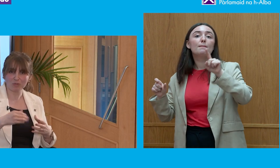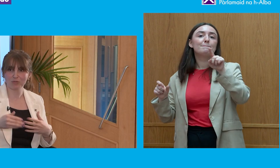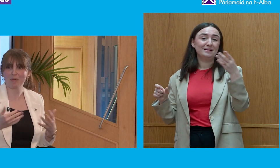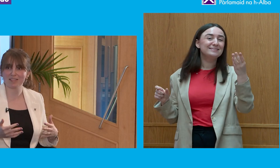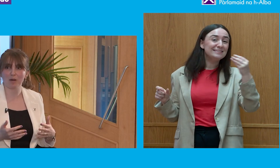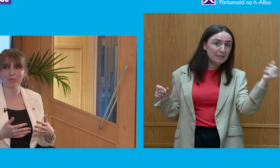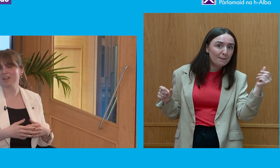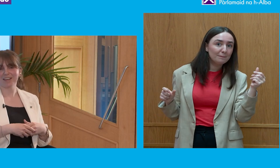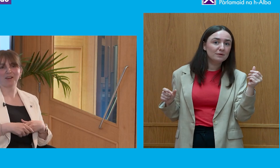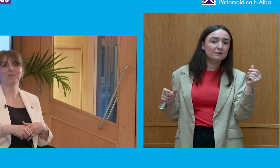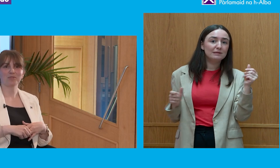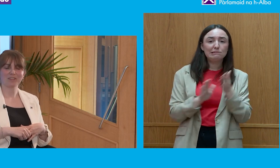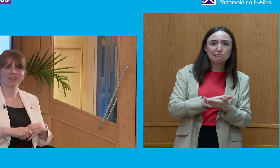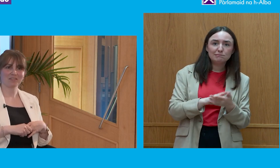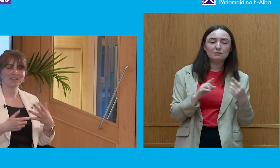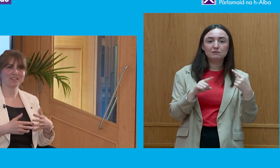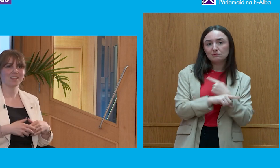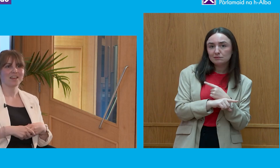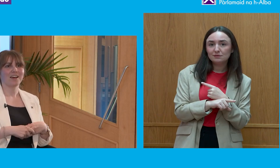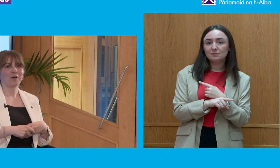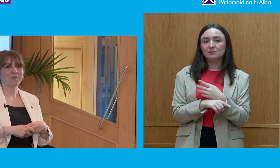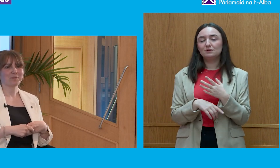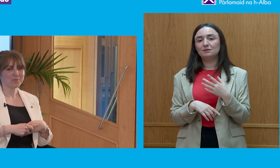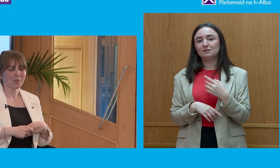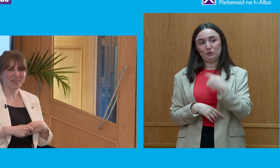do mess up, to say it nicely,